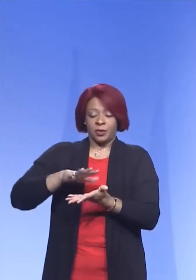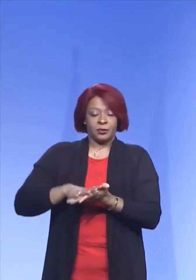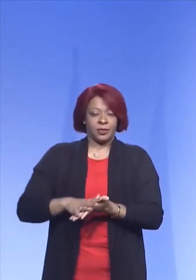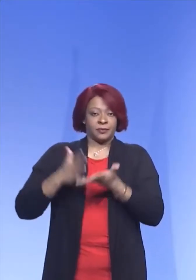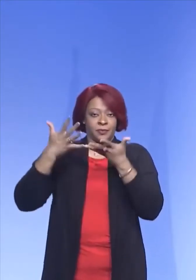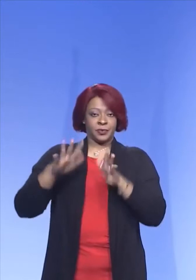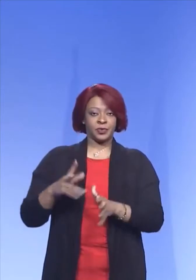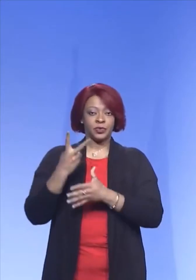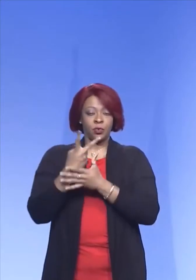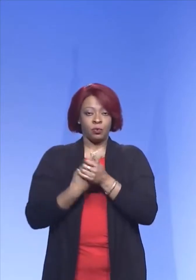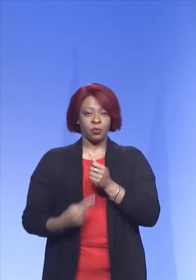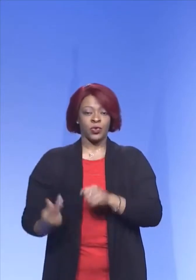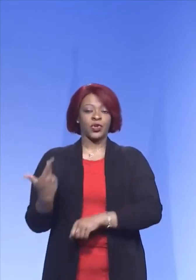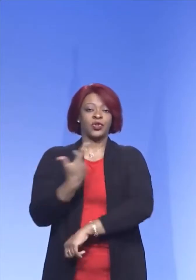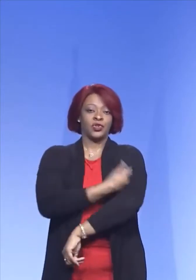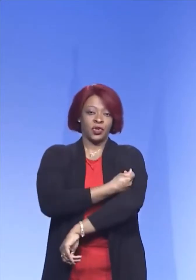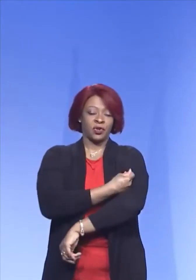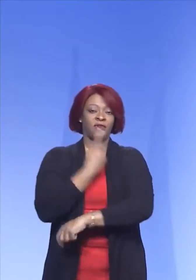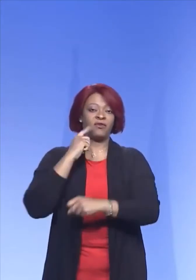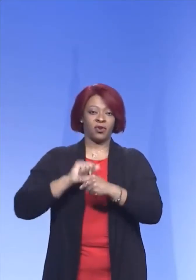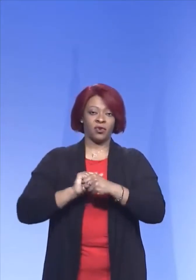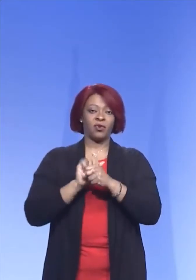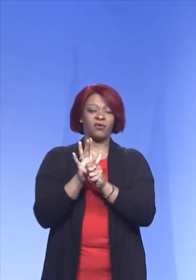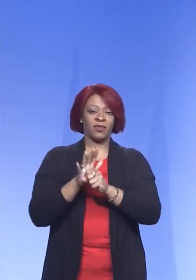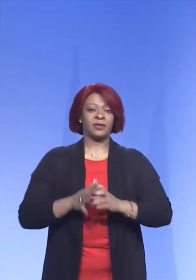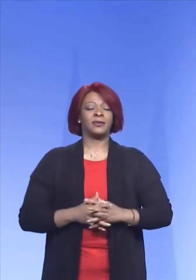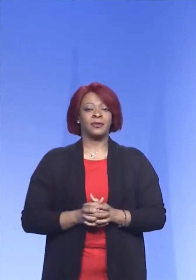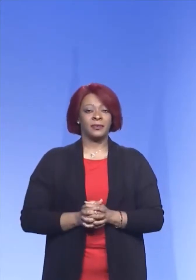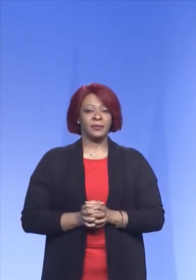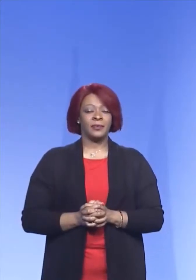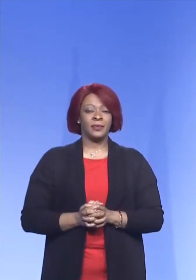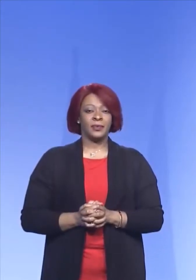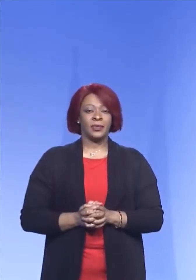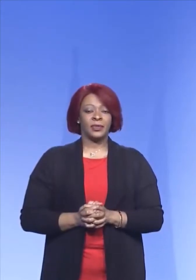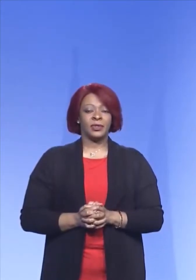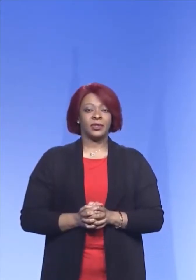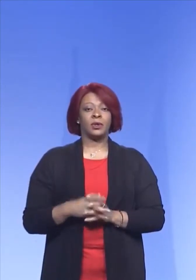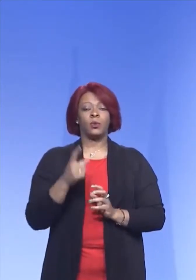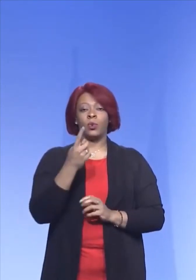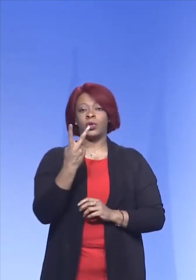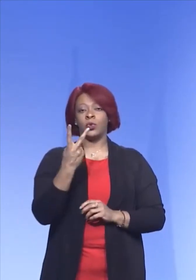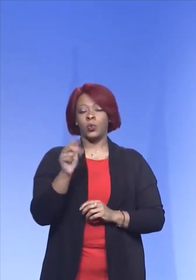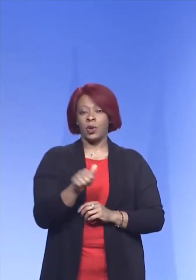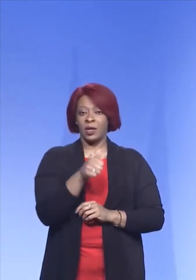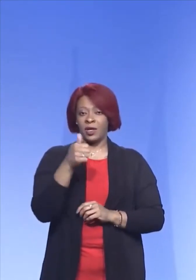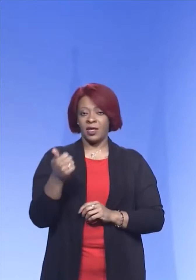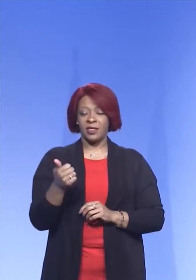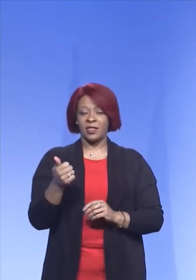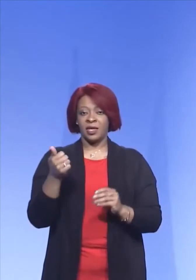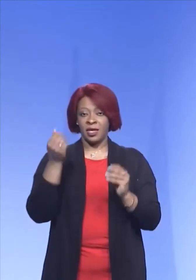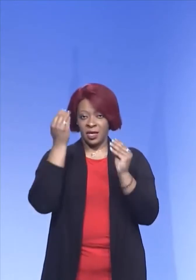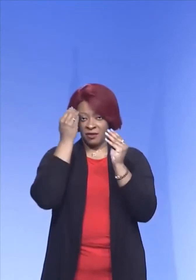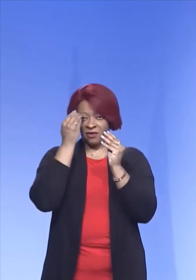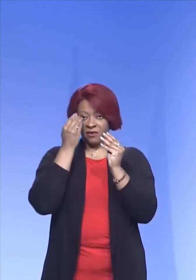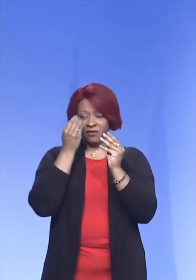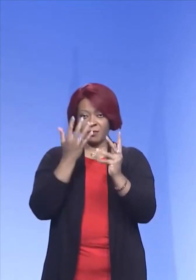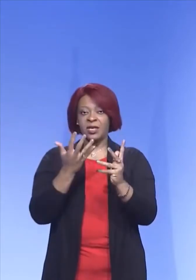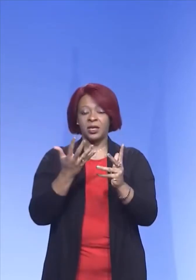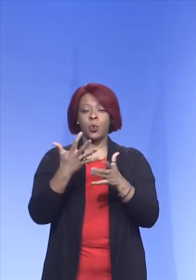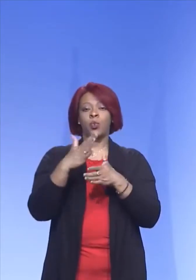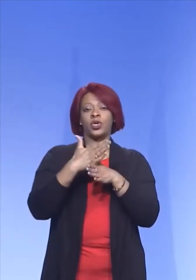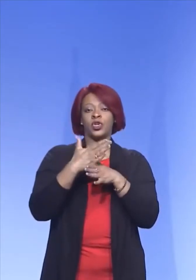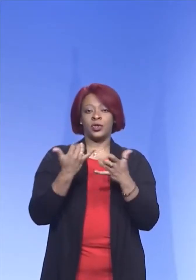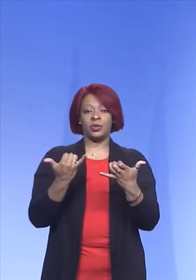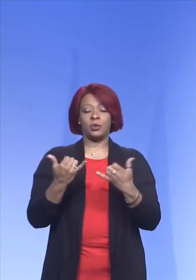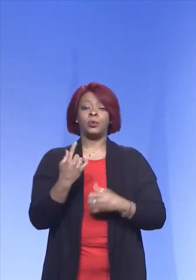both doses or being fully vaccinated. We do have a couple of other pieces of information we want to share